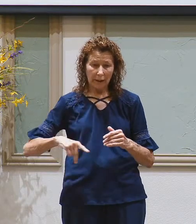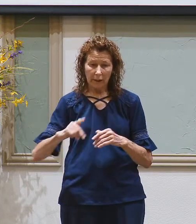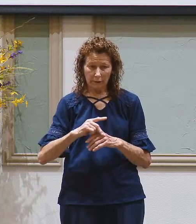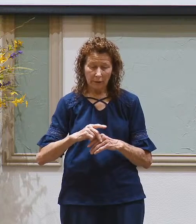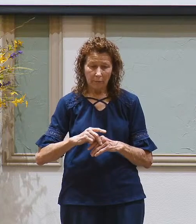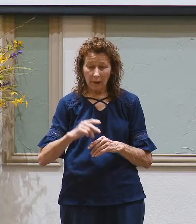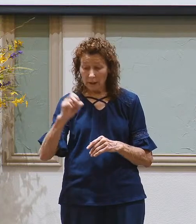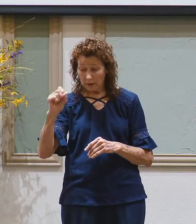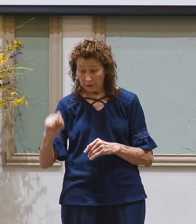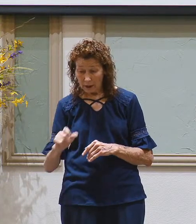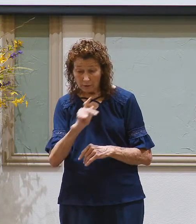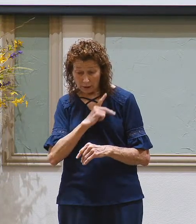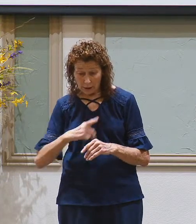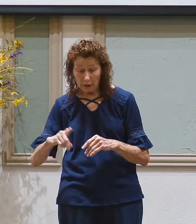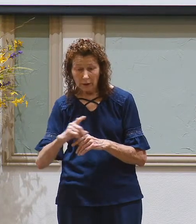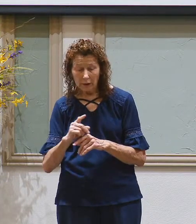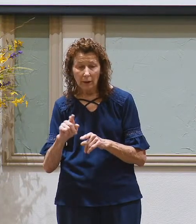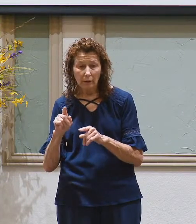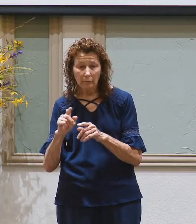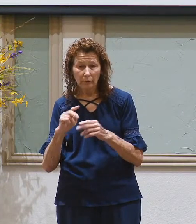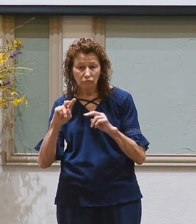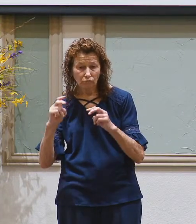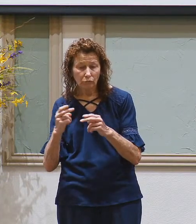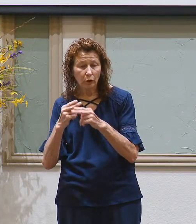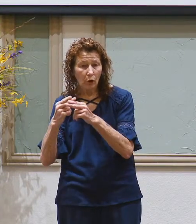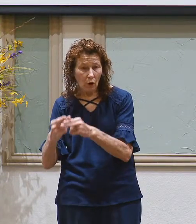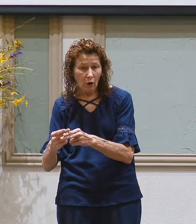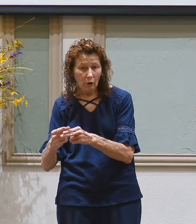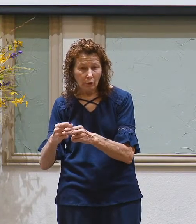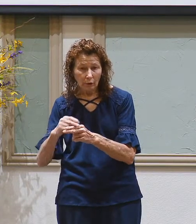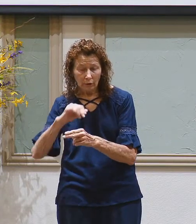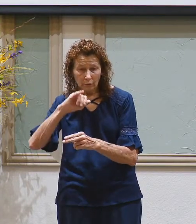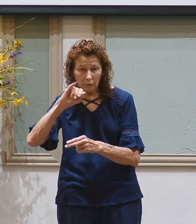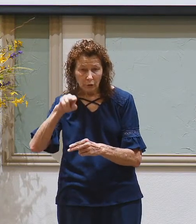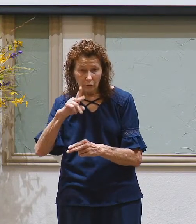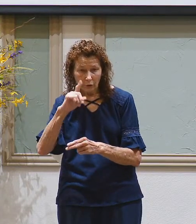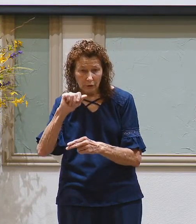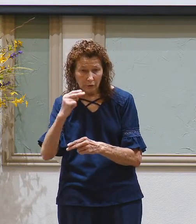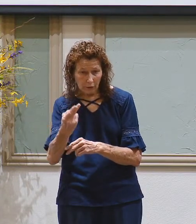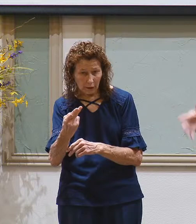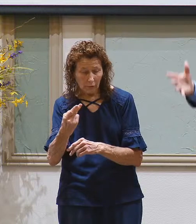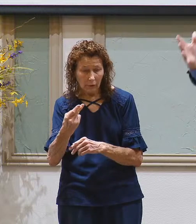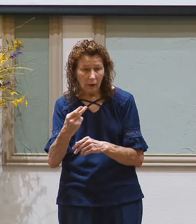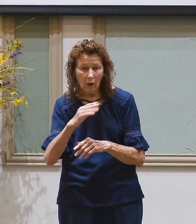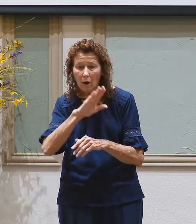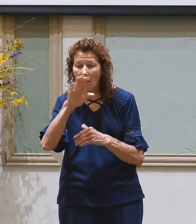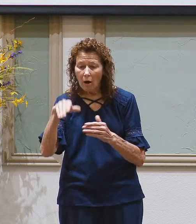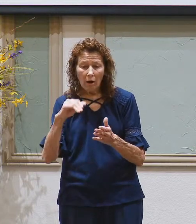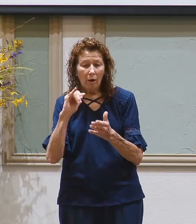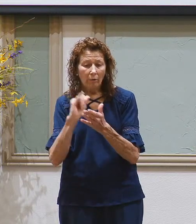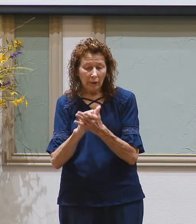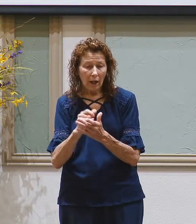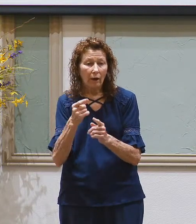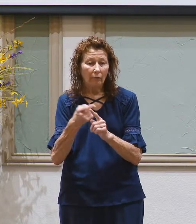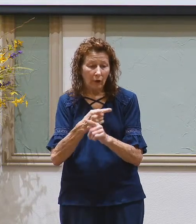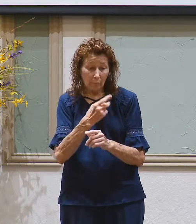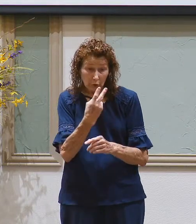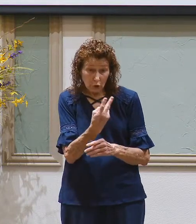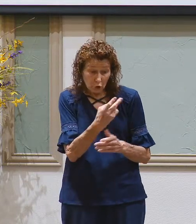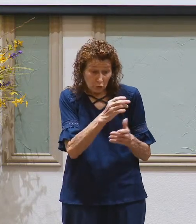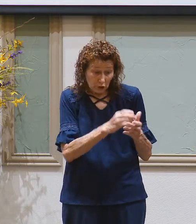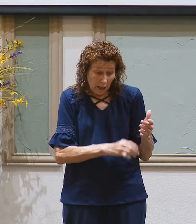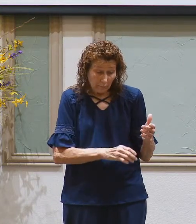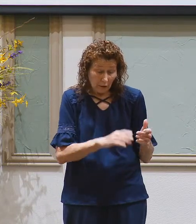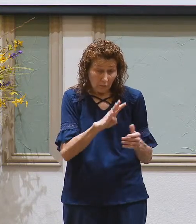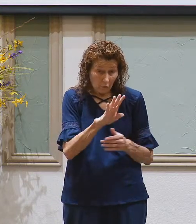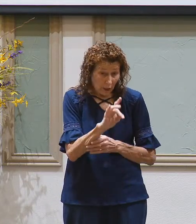southern kingdom is almost always referred to as Judah. And all of that comes from these two chapters,